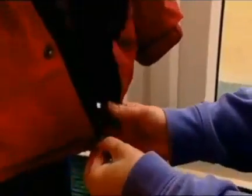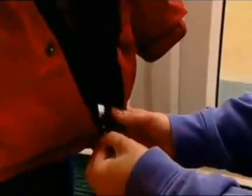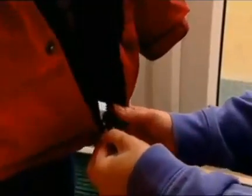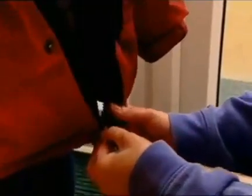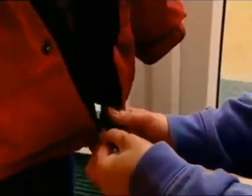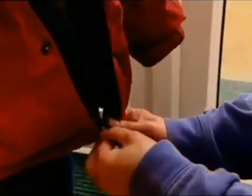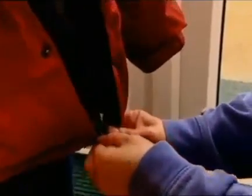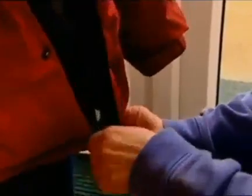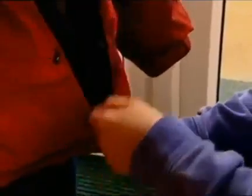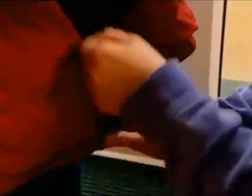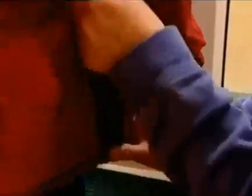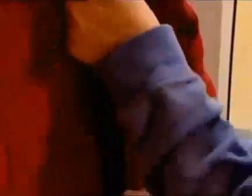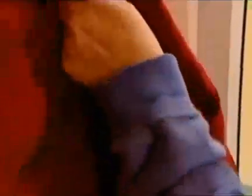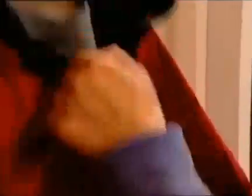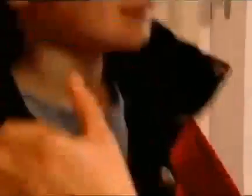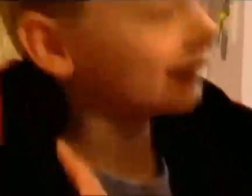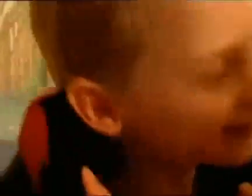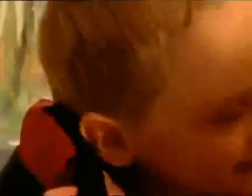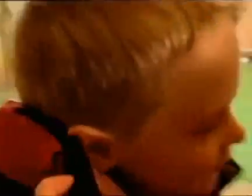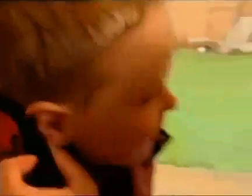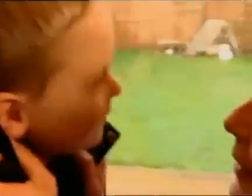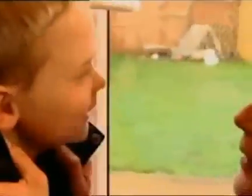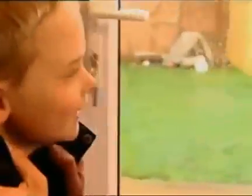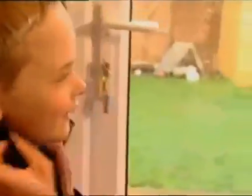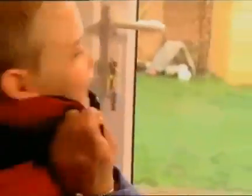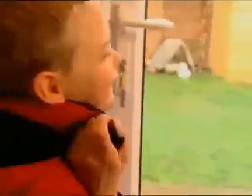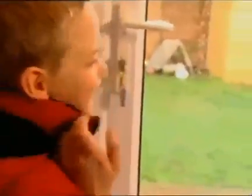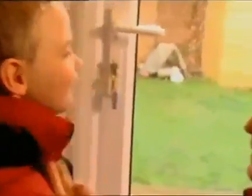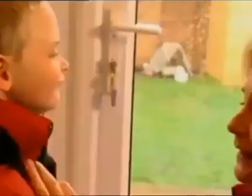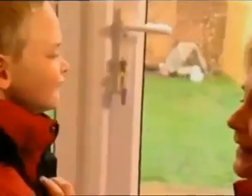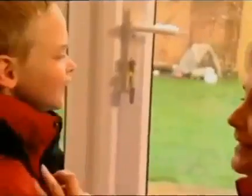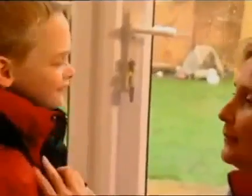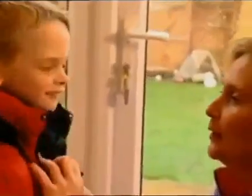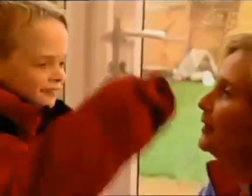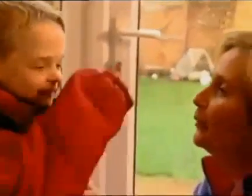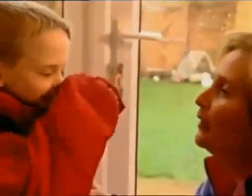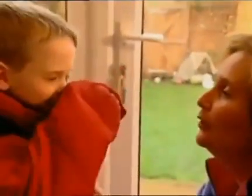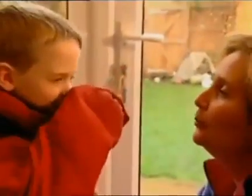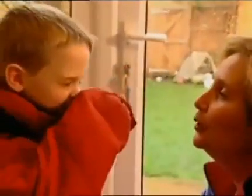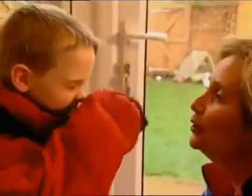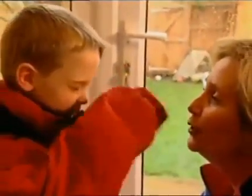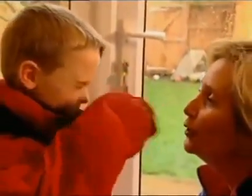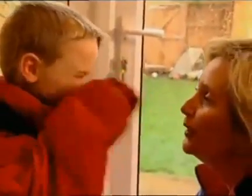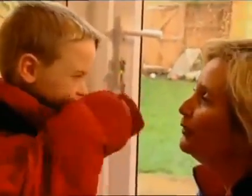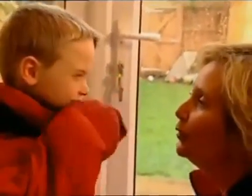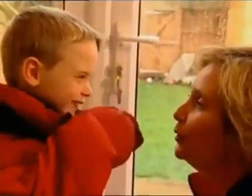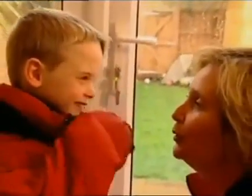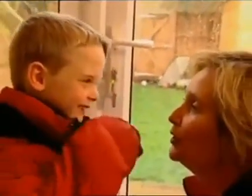He needs his coat. There we go. are they? Turn the zip up now. Where are your boots, George? Where are your boots?